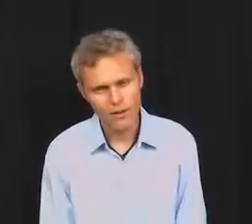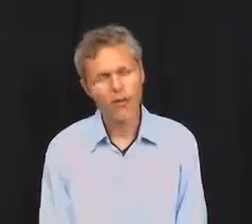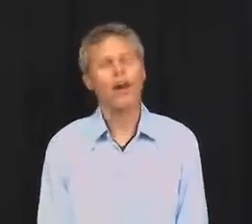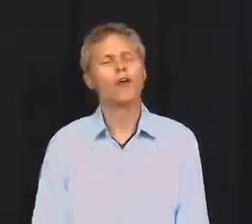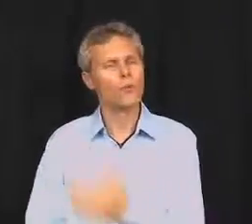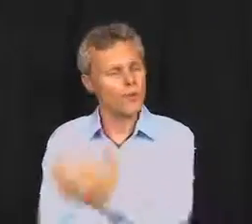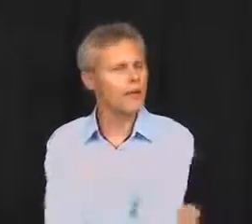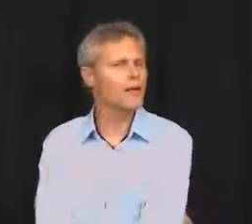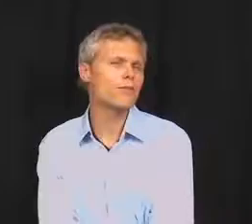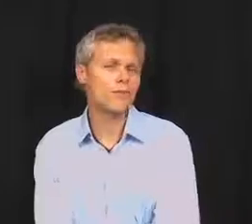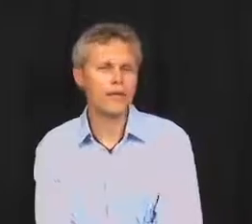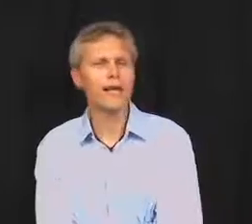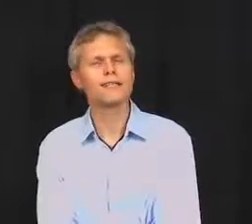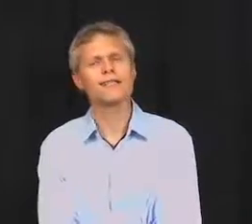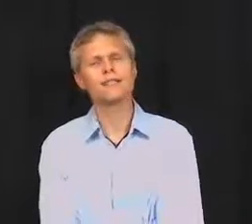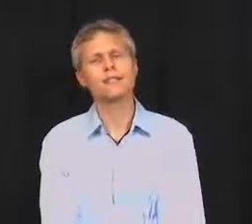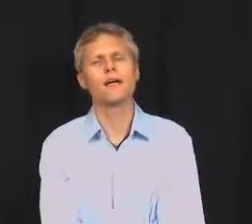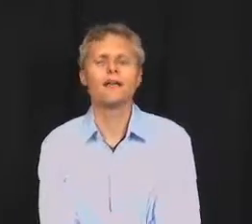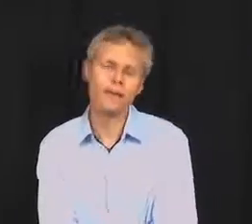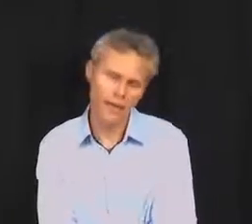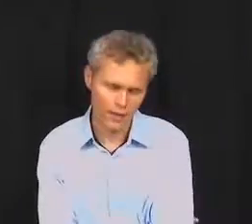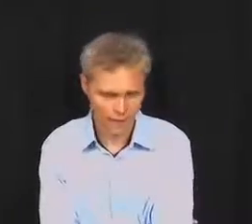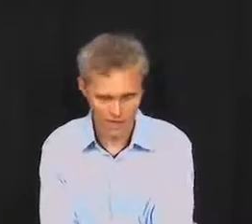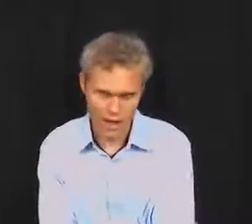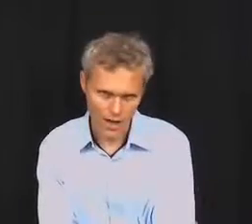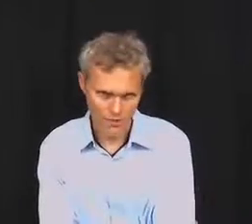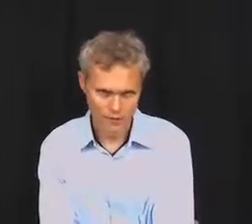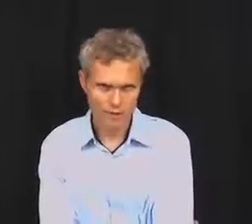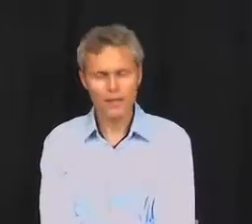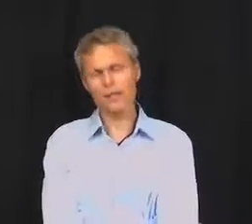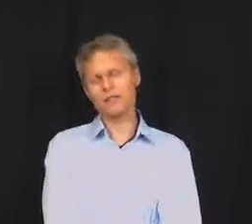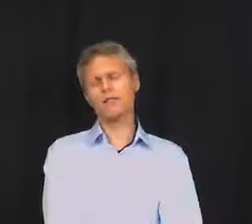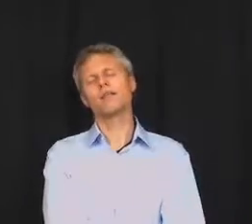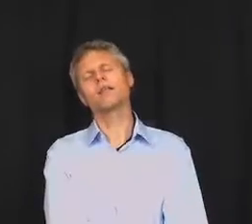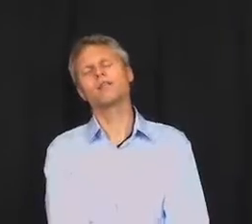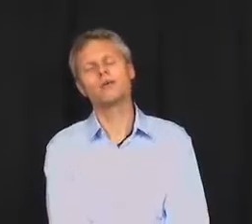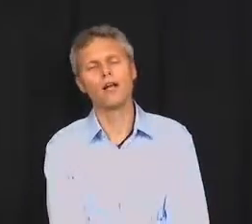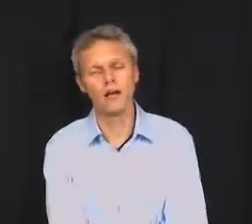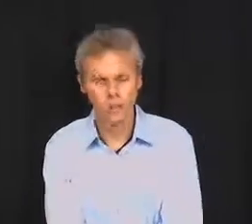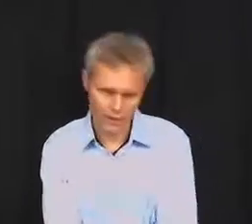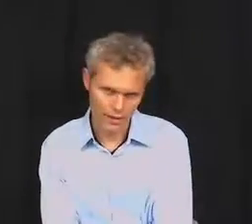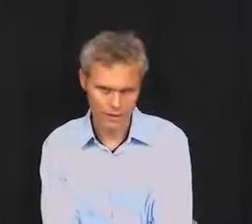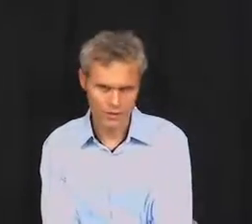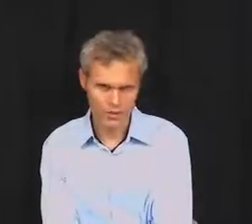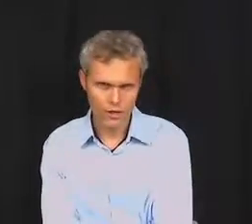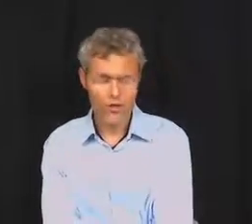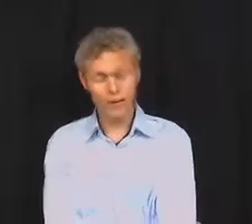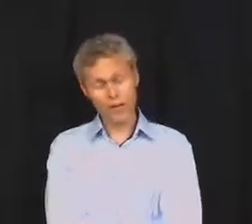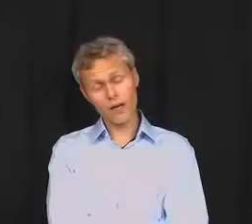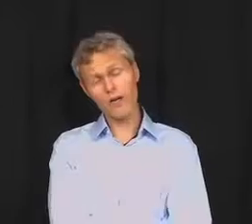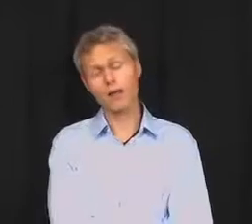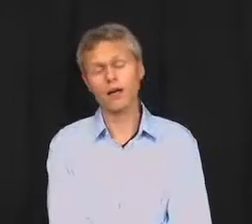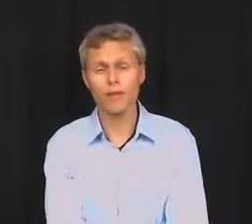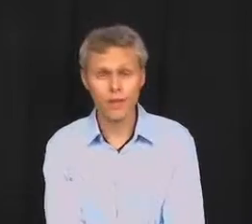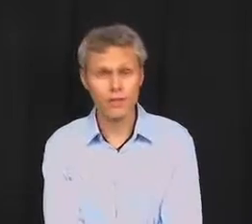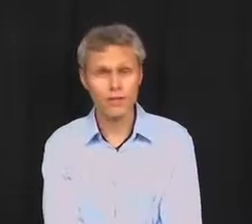are you really going to feel like studying English a lot? Listening to a lot of English? Reading a lot of English?